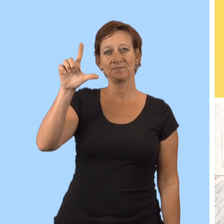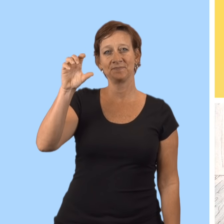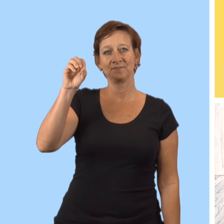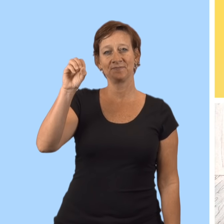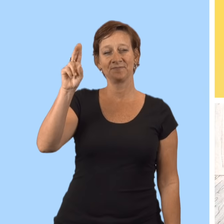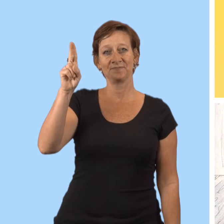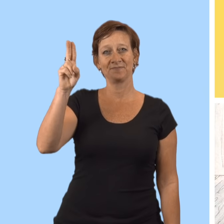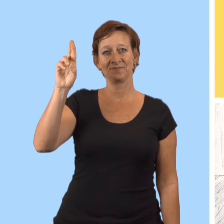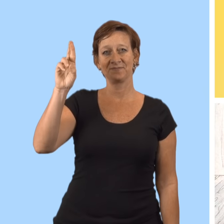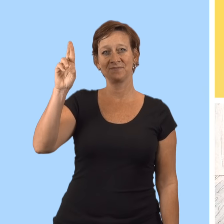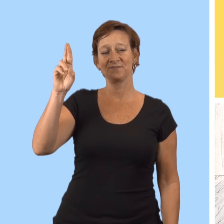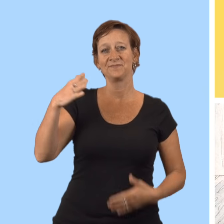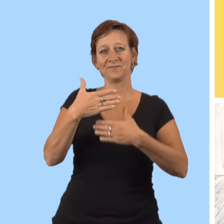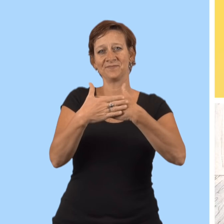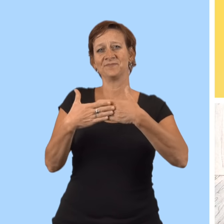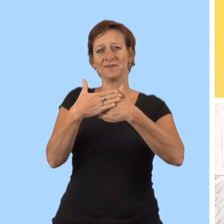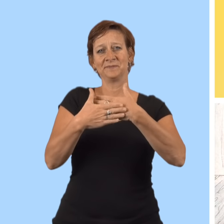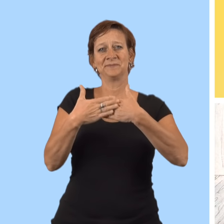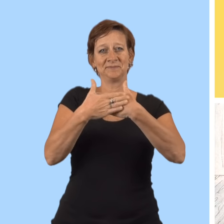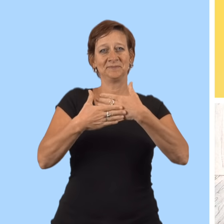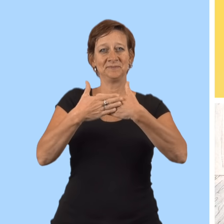flower, flower